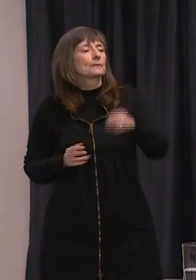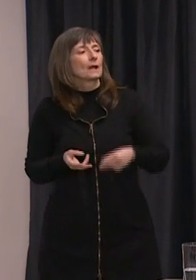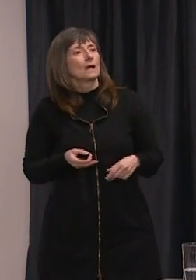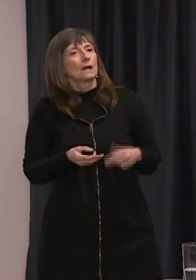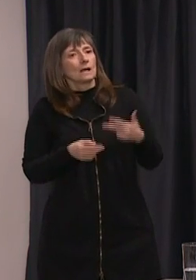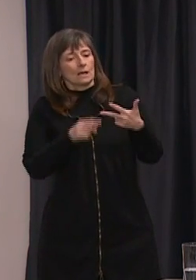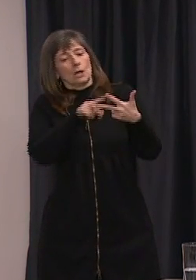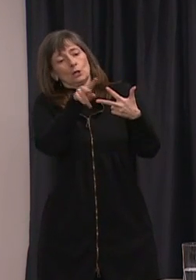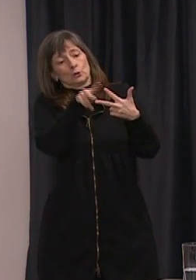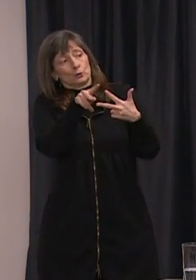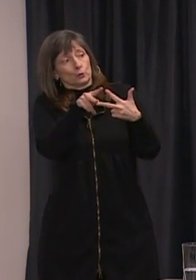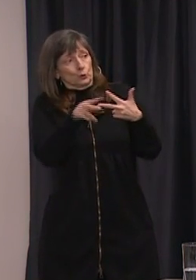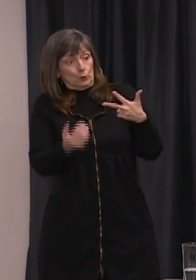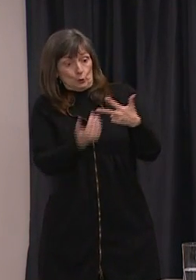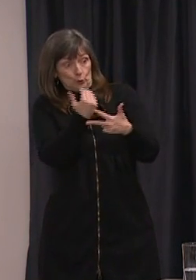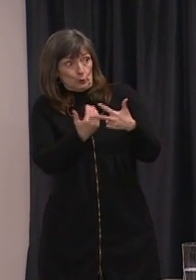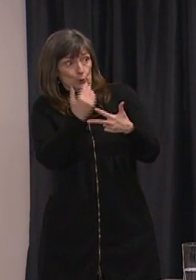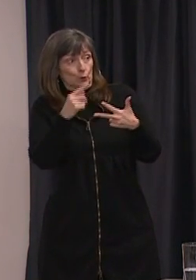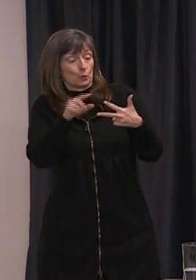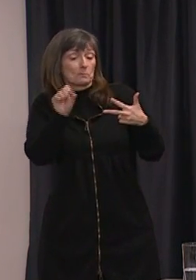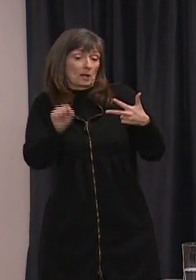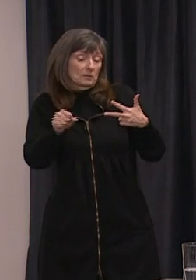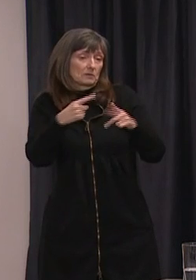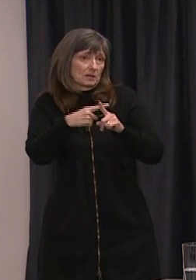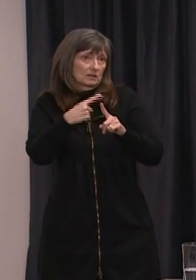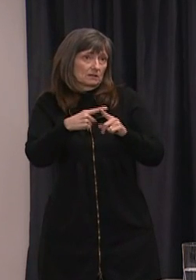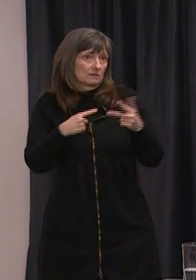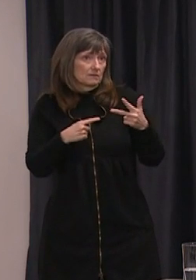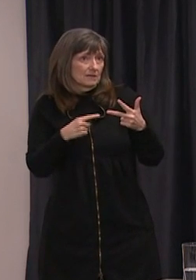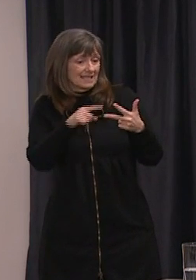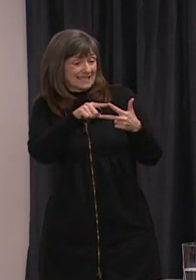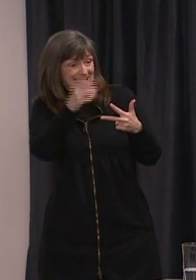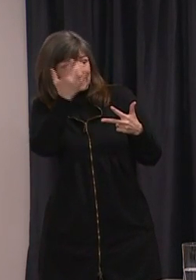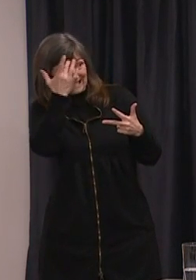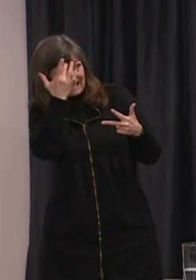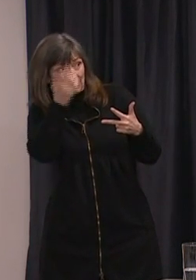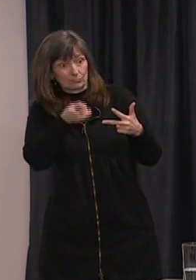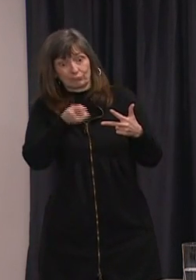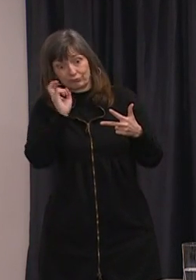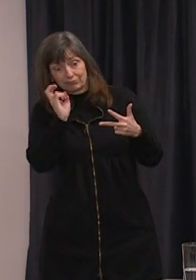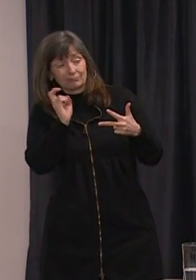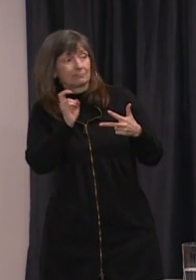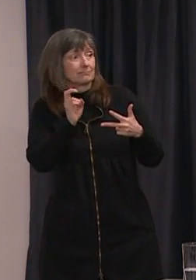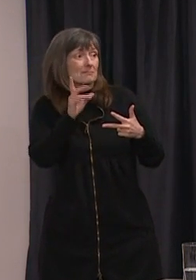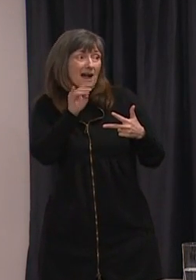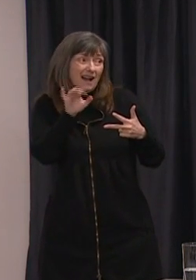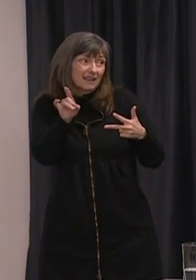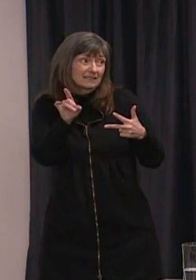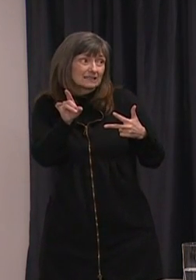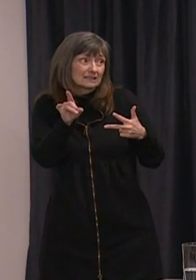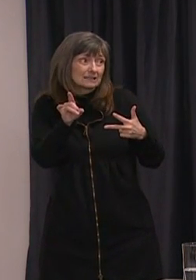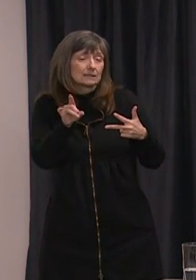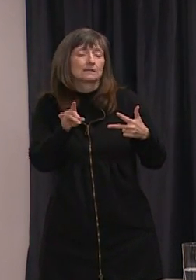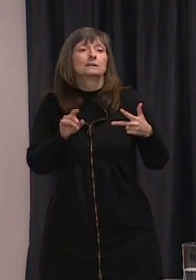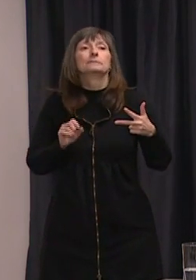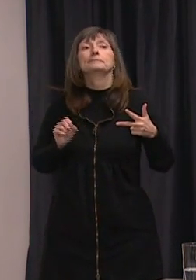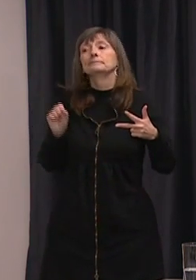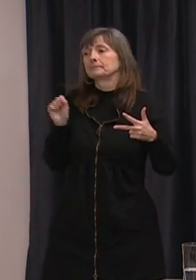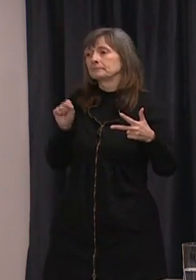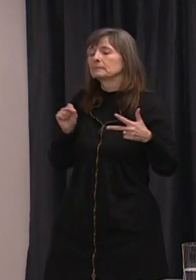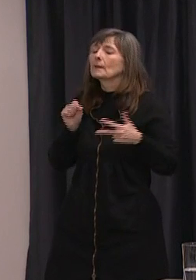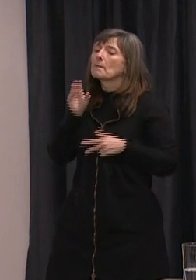positive cases, are their symptoms mild? How long have they been developing? So yeah they both have